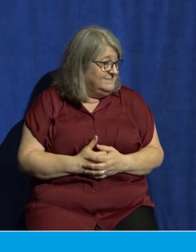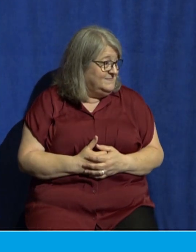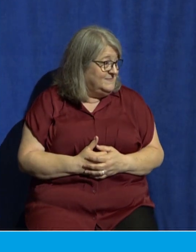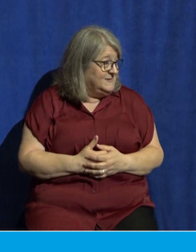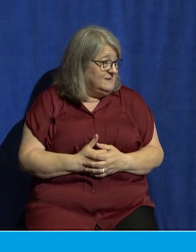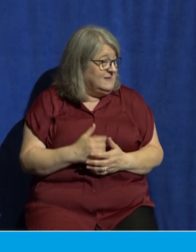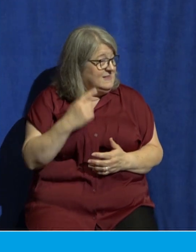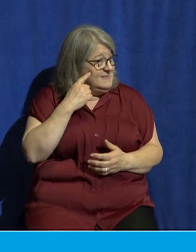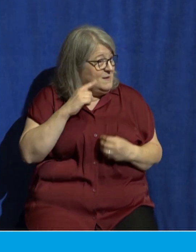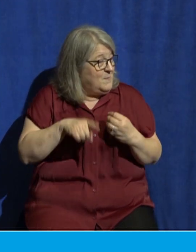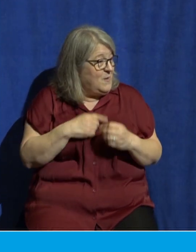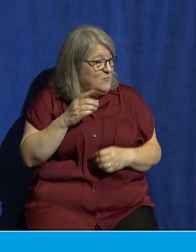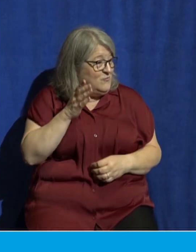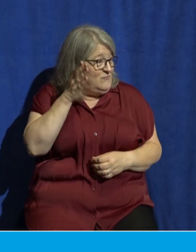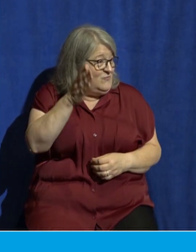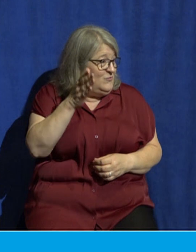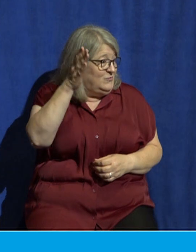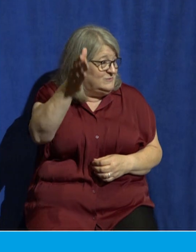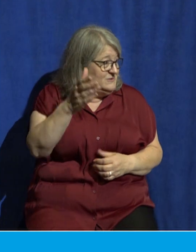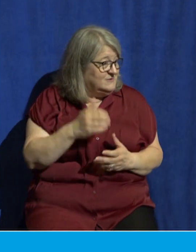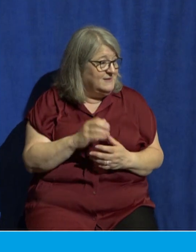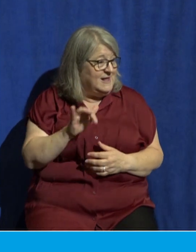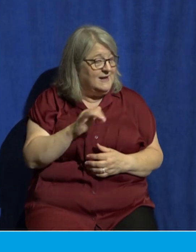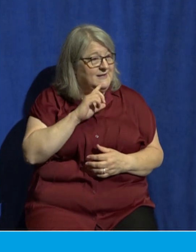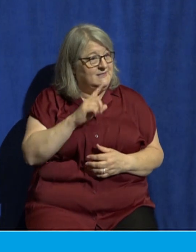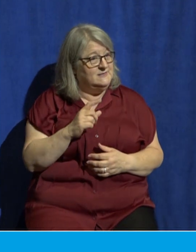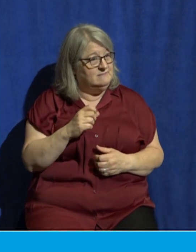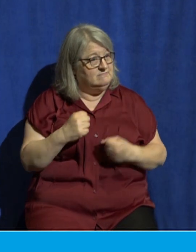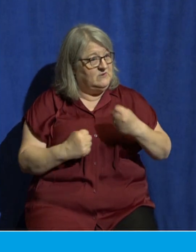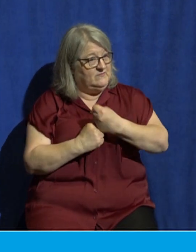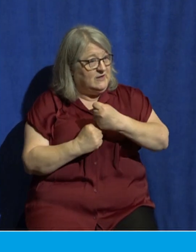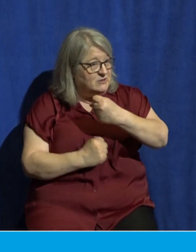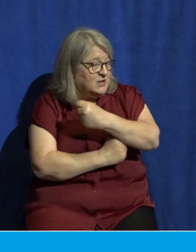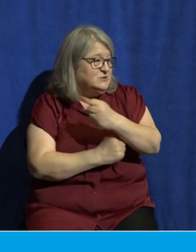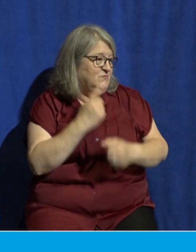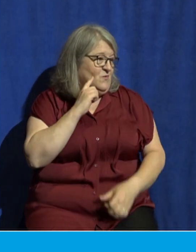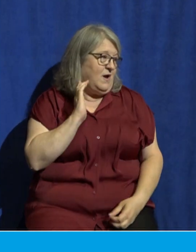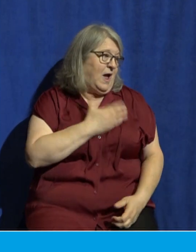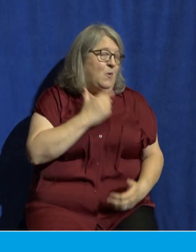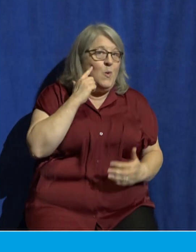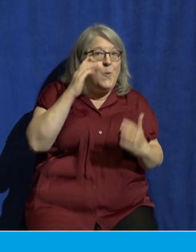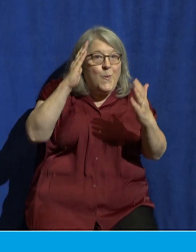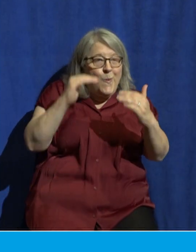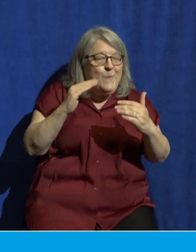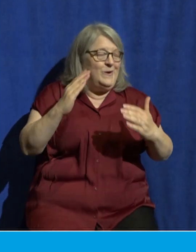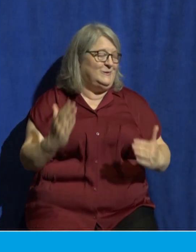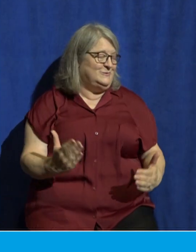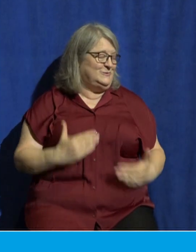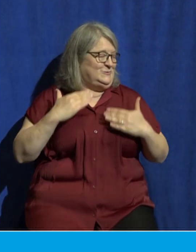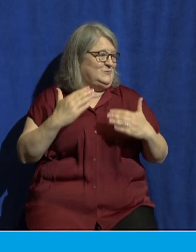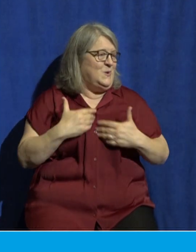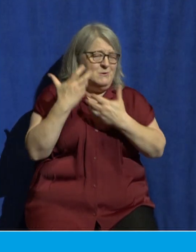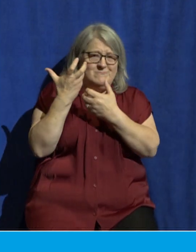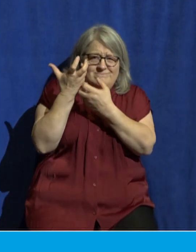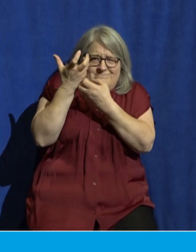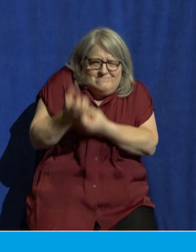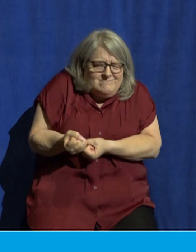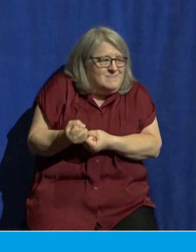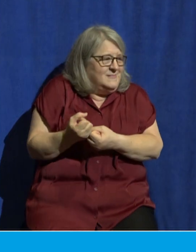that is the foundation of our hope and our joy and our confidence and our perseverance when